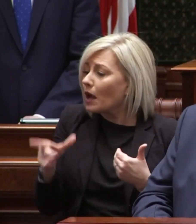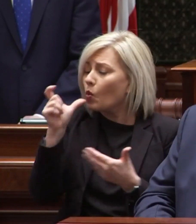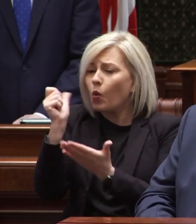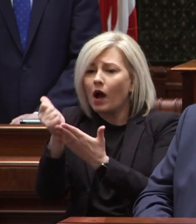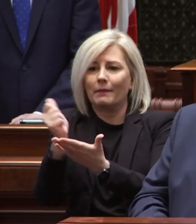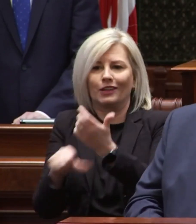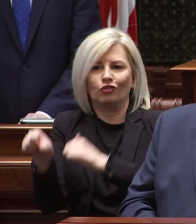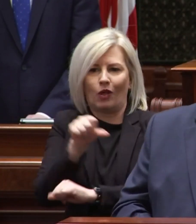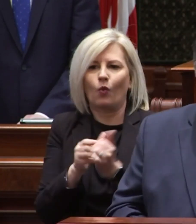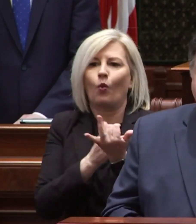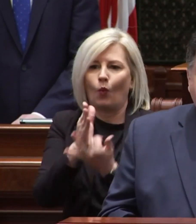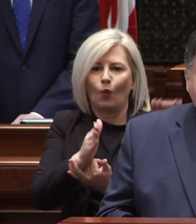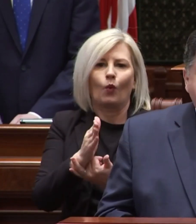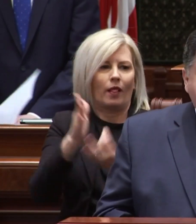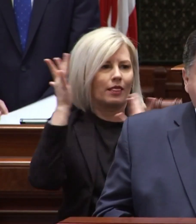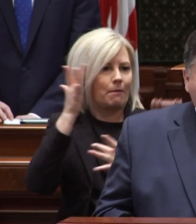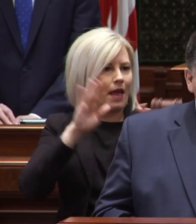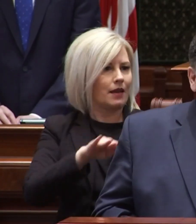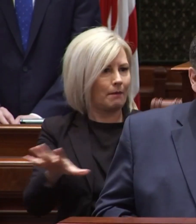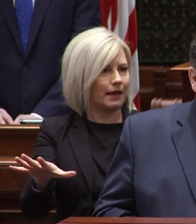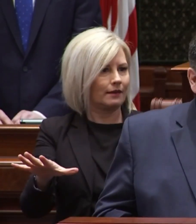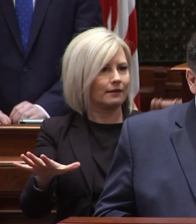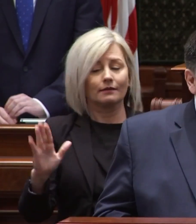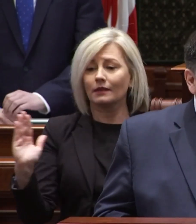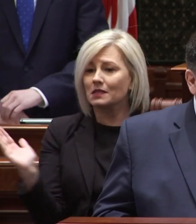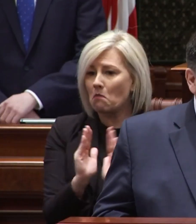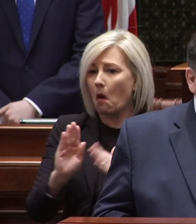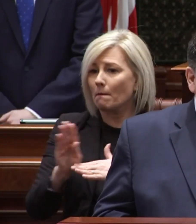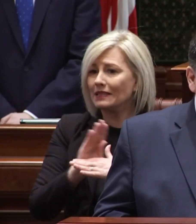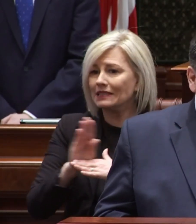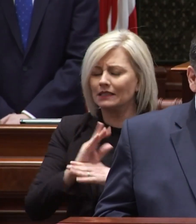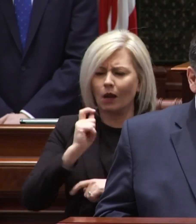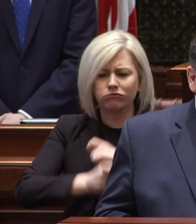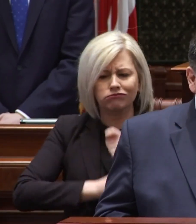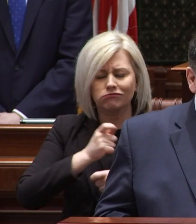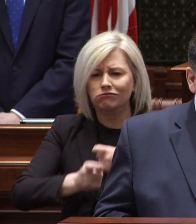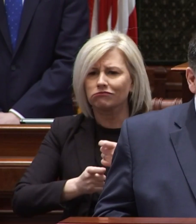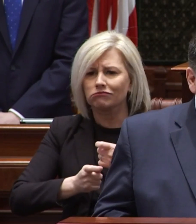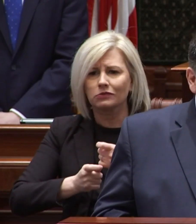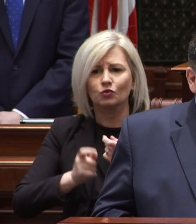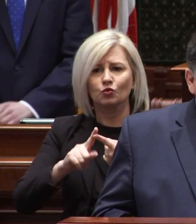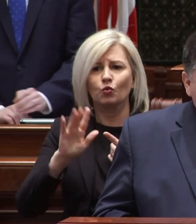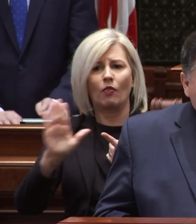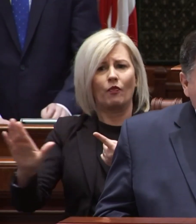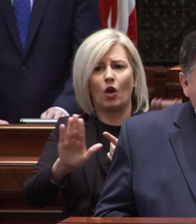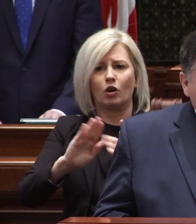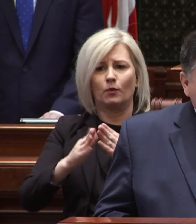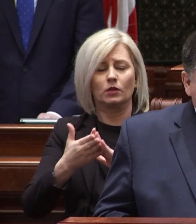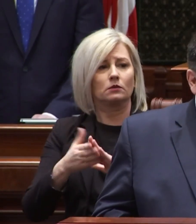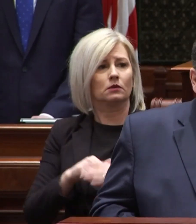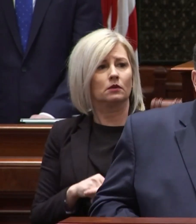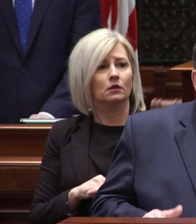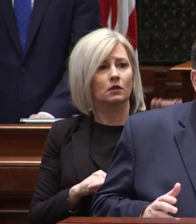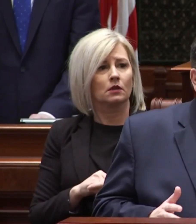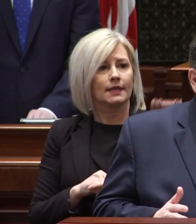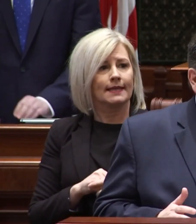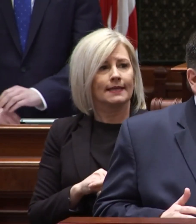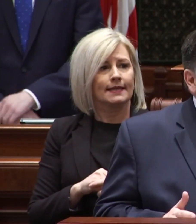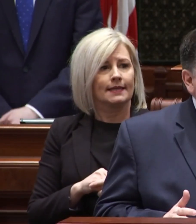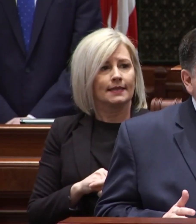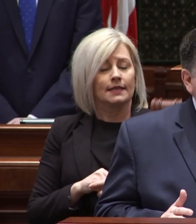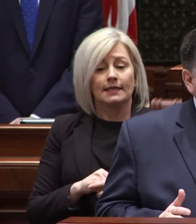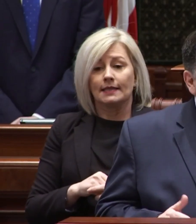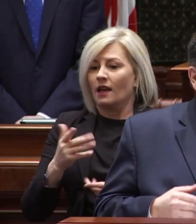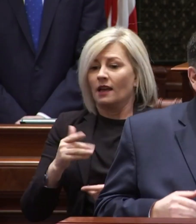helped each other through the pandemic, in small businesses contributing to their communities, in the determination